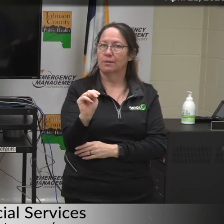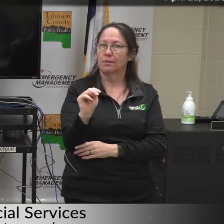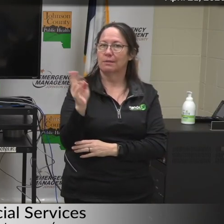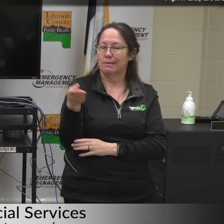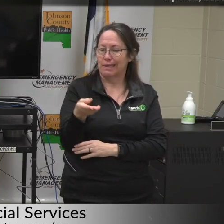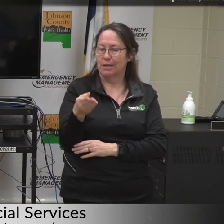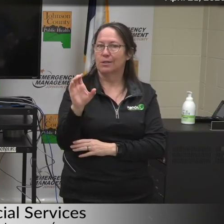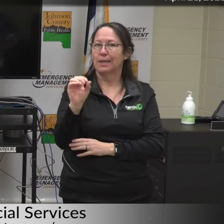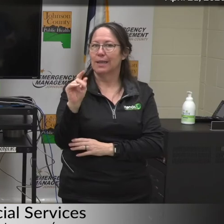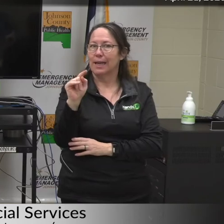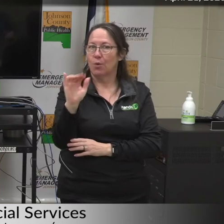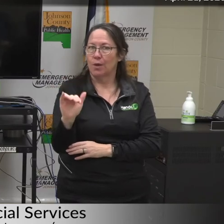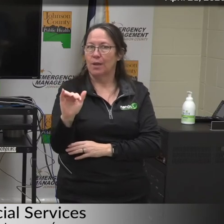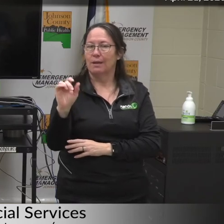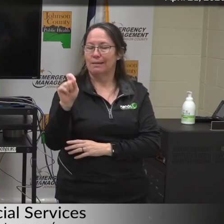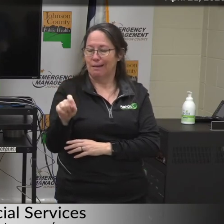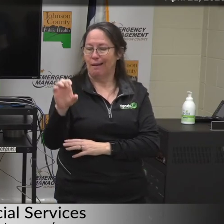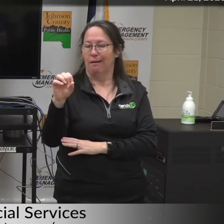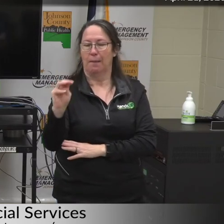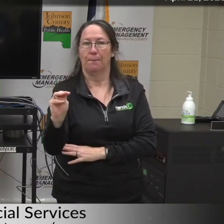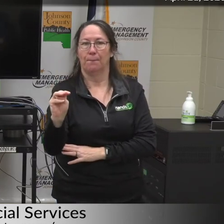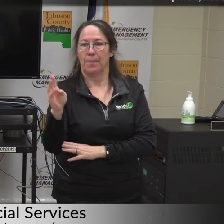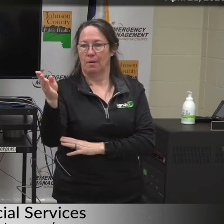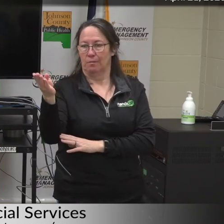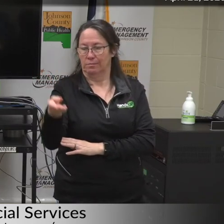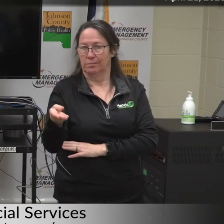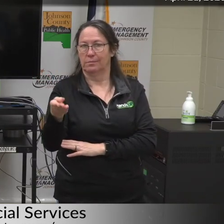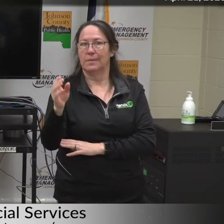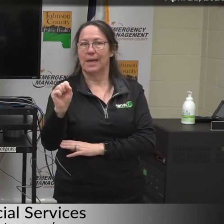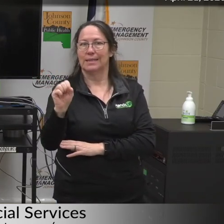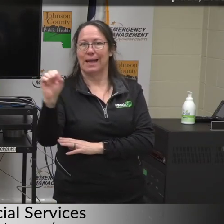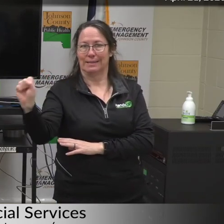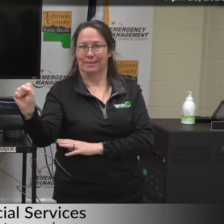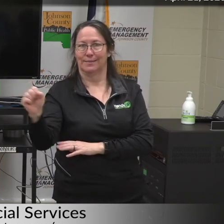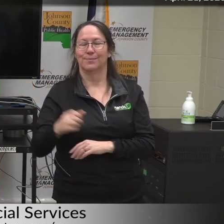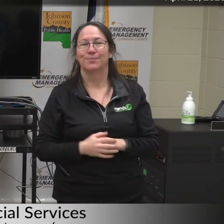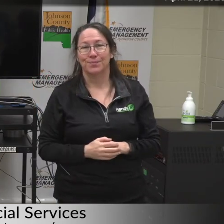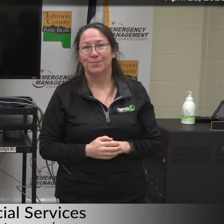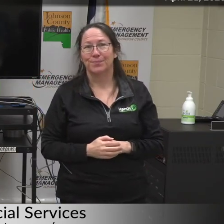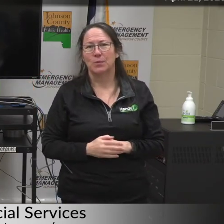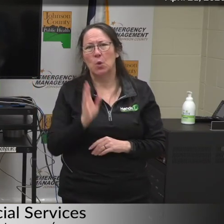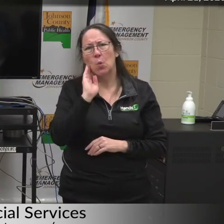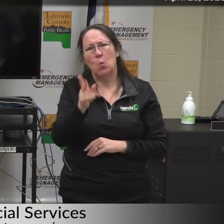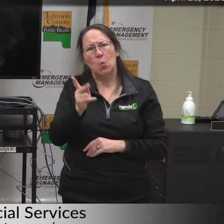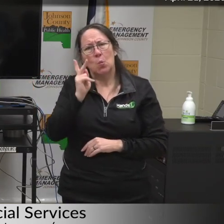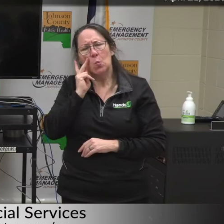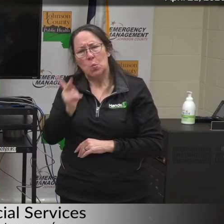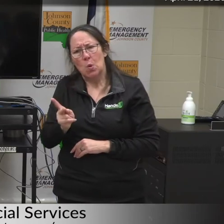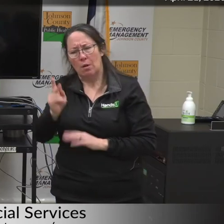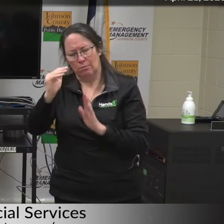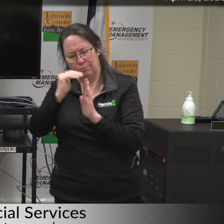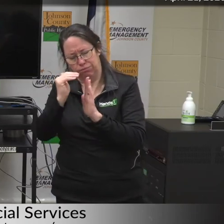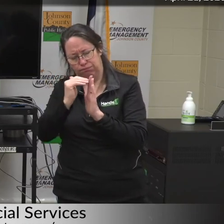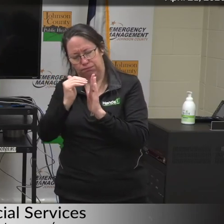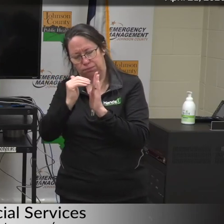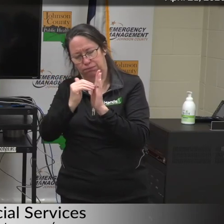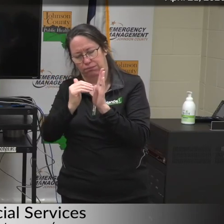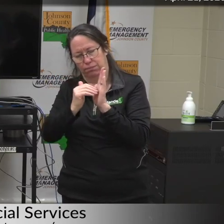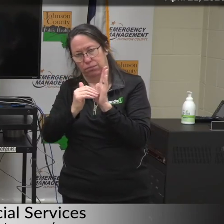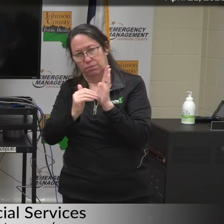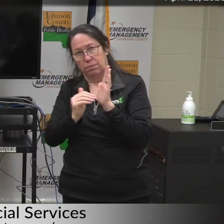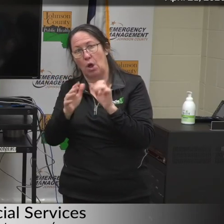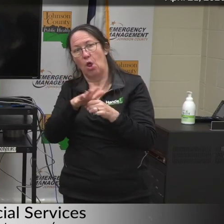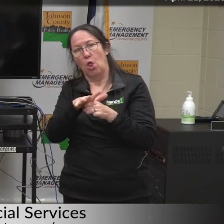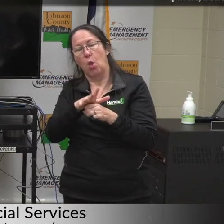-county.com forward slash ss. There you'll find a listing of many additional